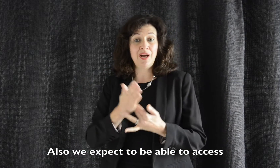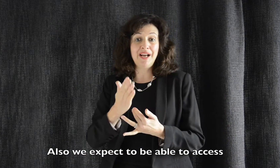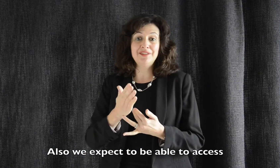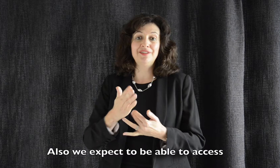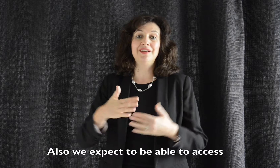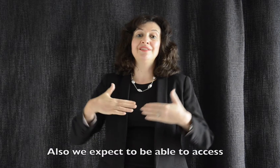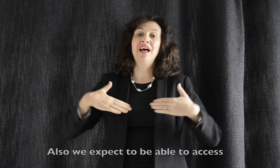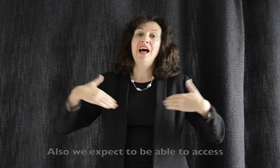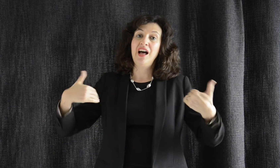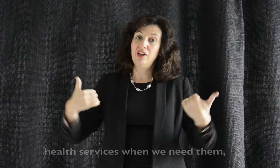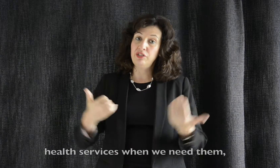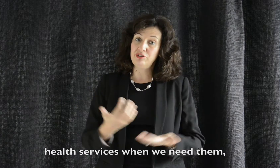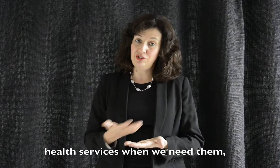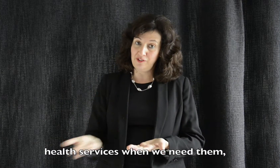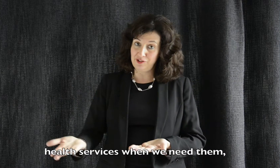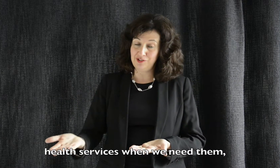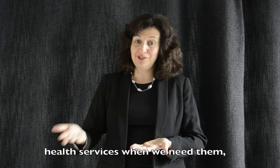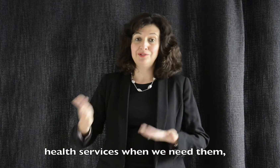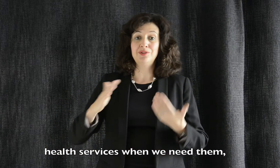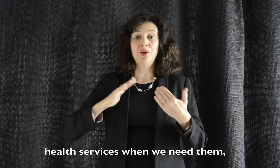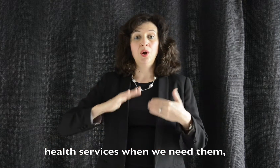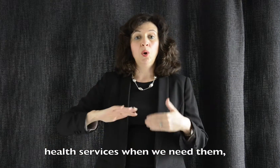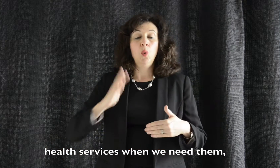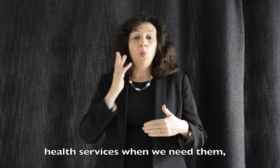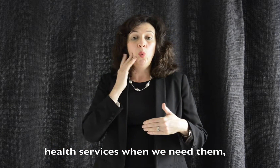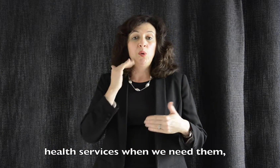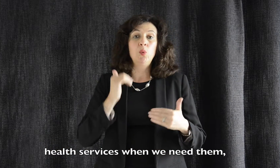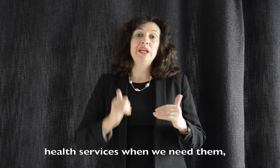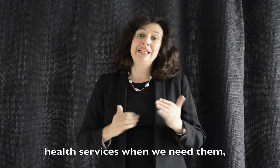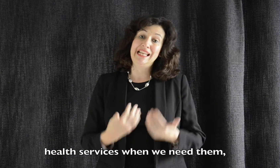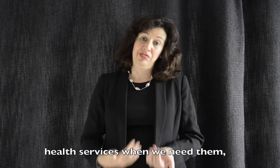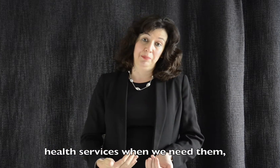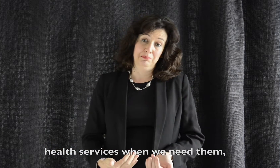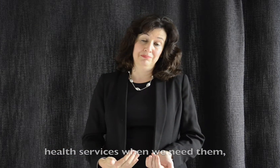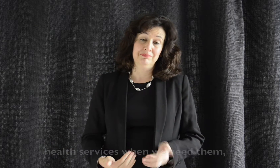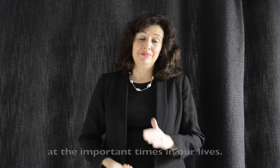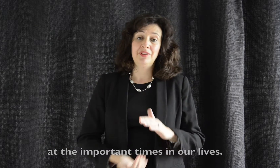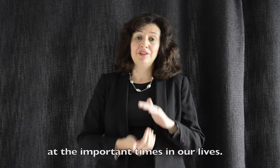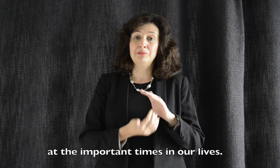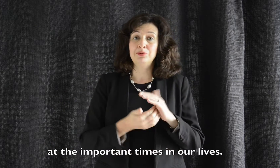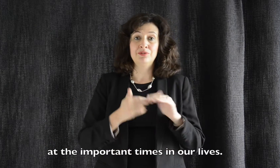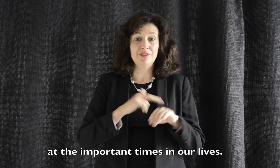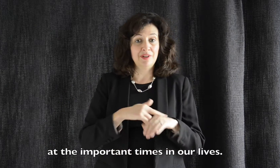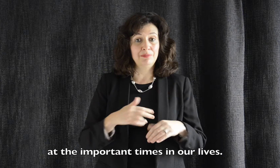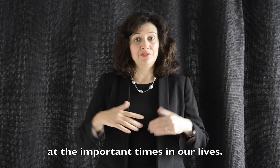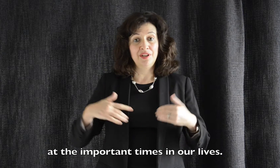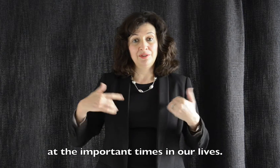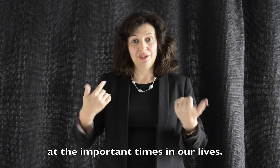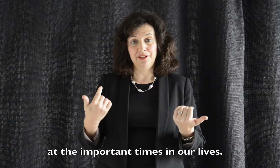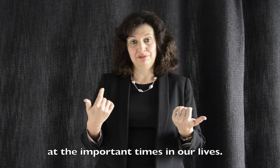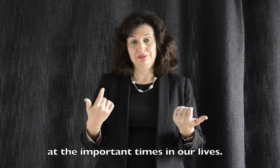access health services when we need them at their important times in our life.